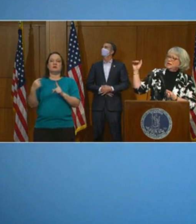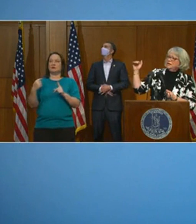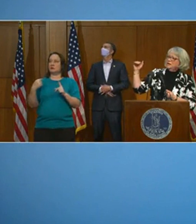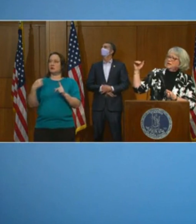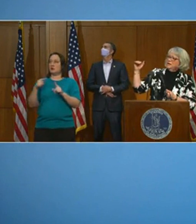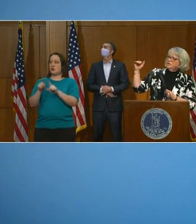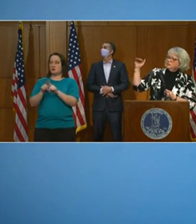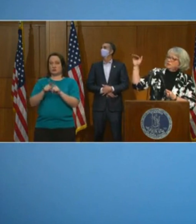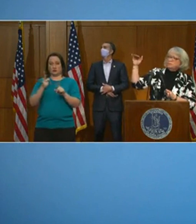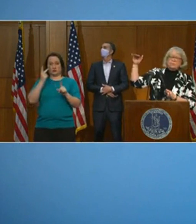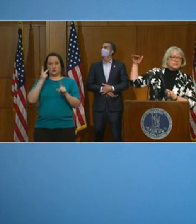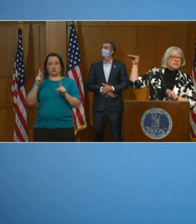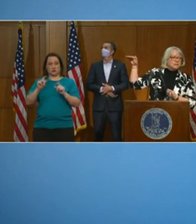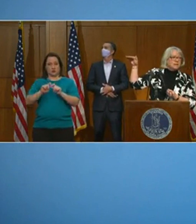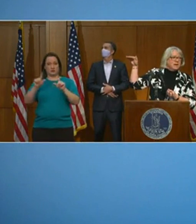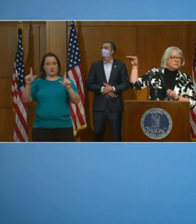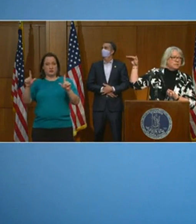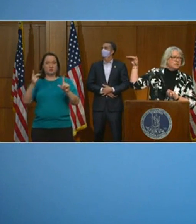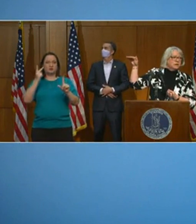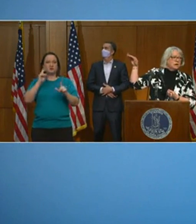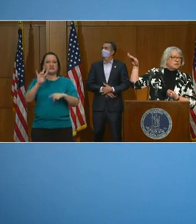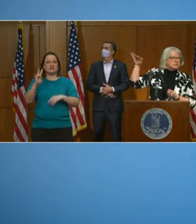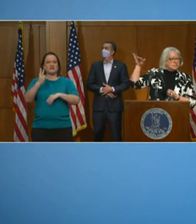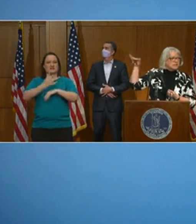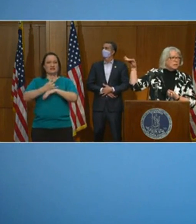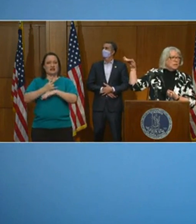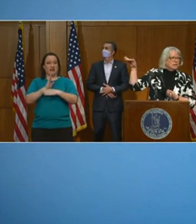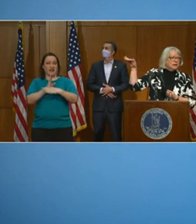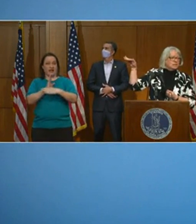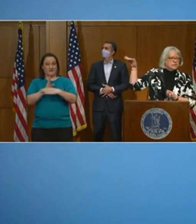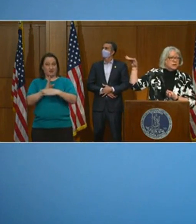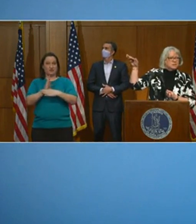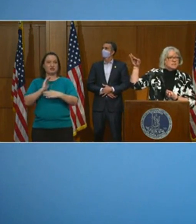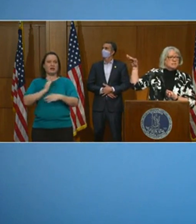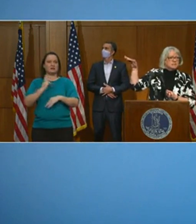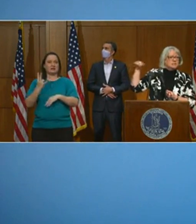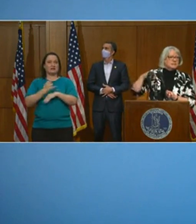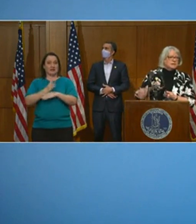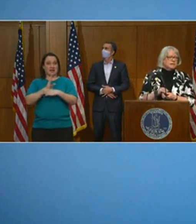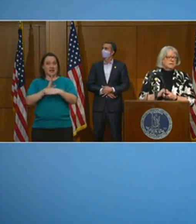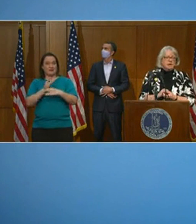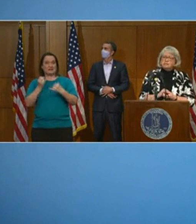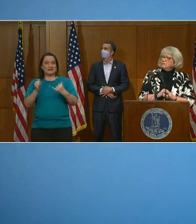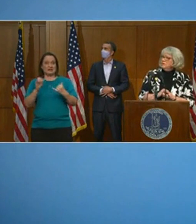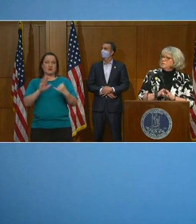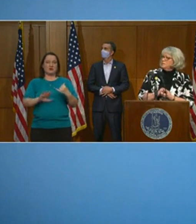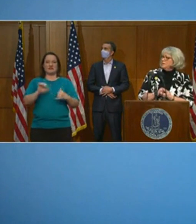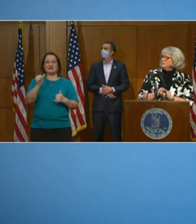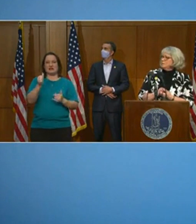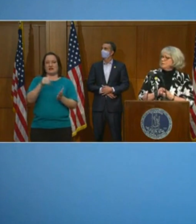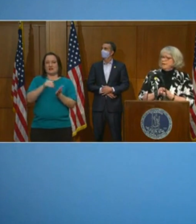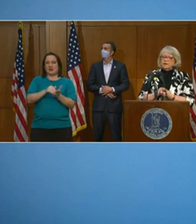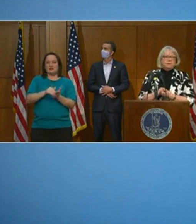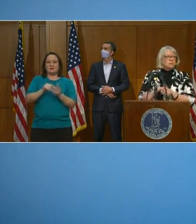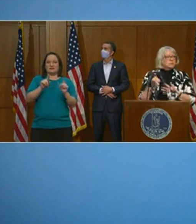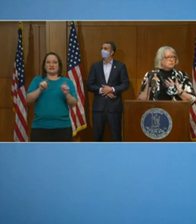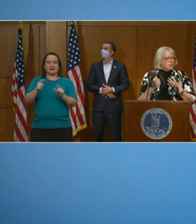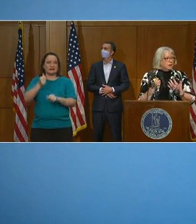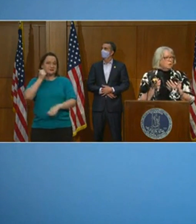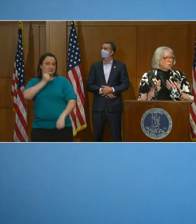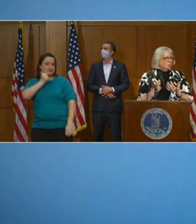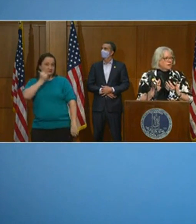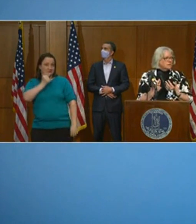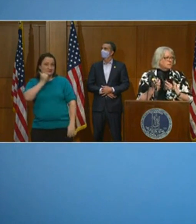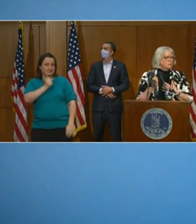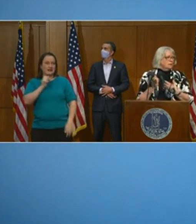also the slide that shows you the seven-day average, our seven-day rolling average now is consistently at 10,000 tests per day, which is